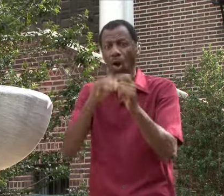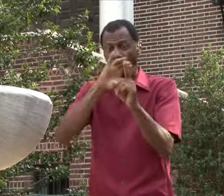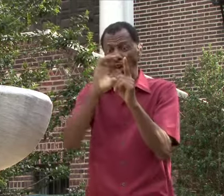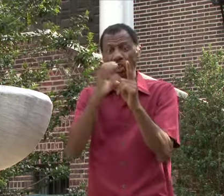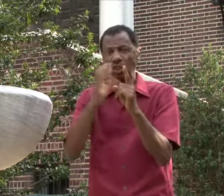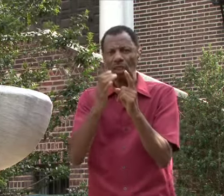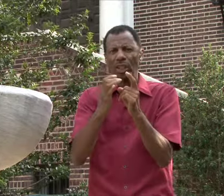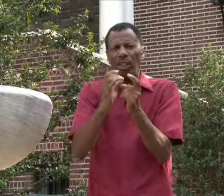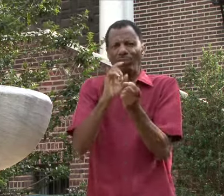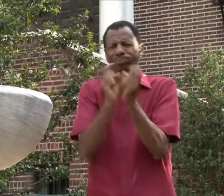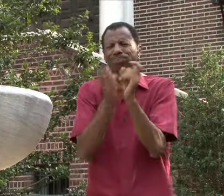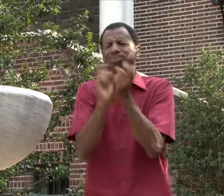culture.